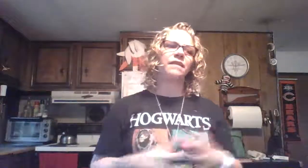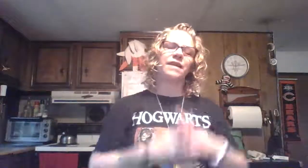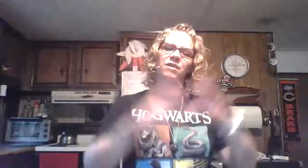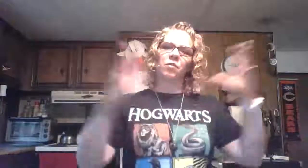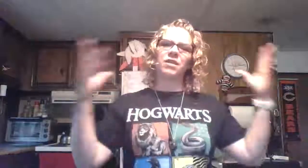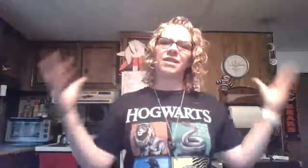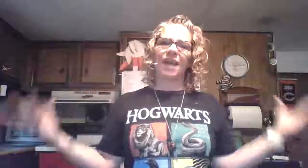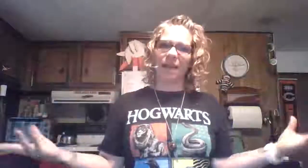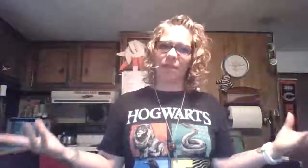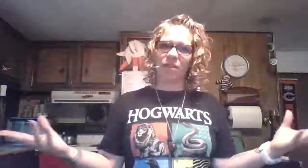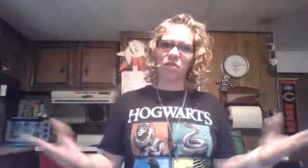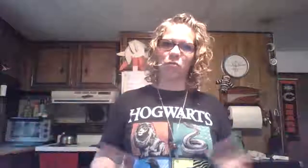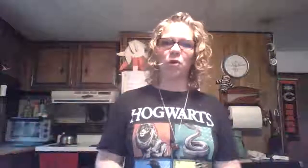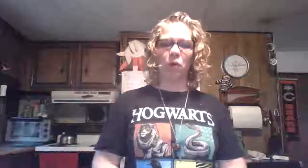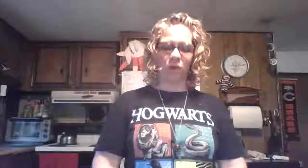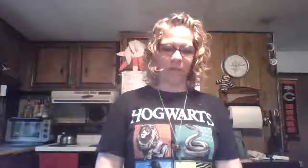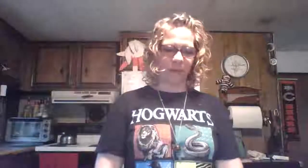that is going to time consume the whole day.